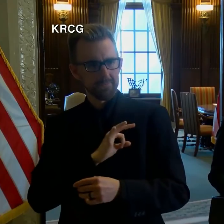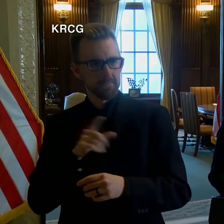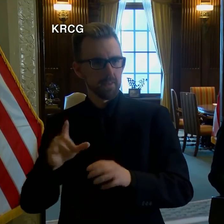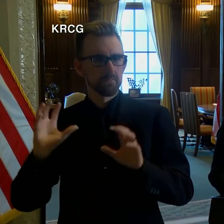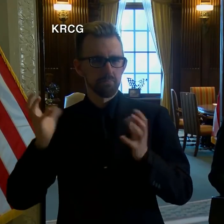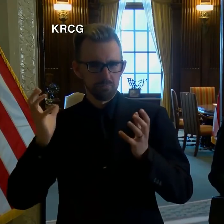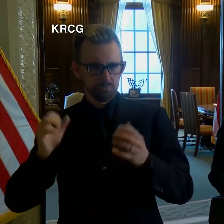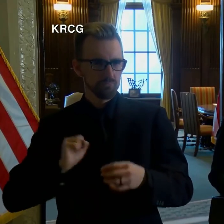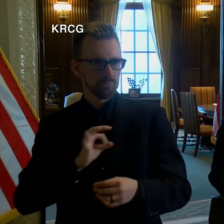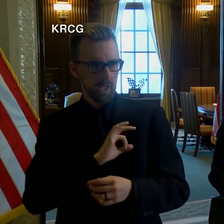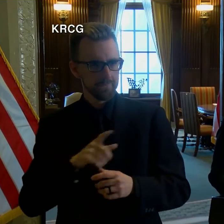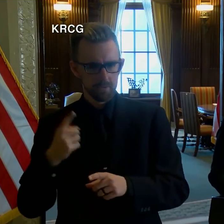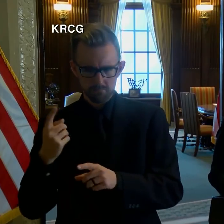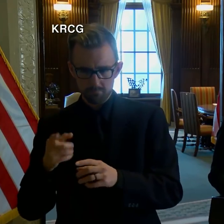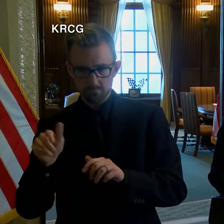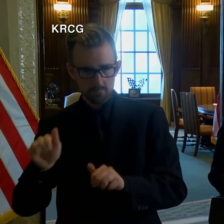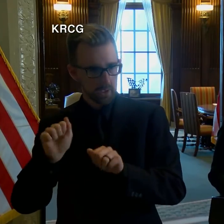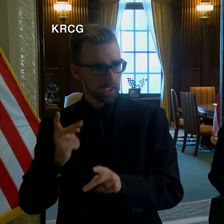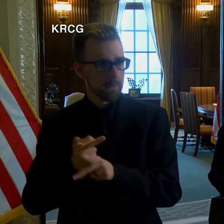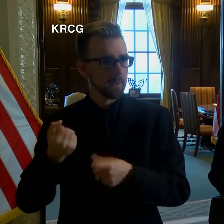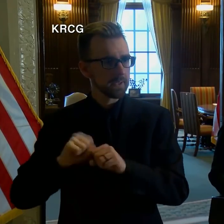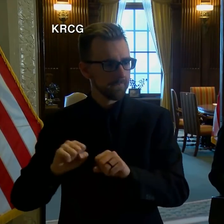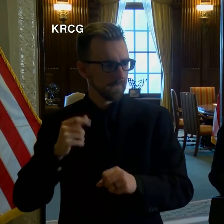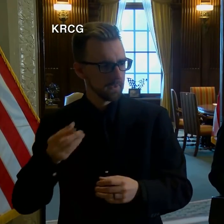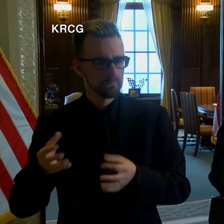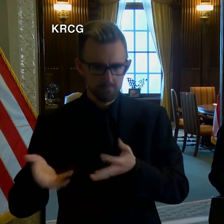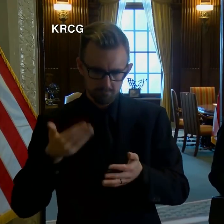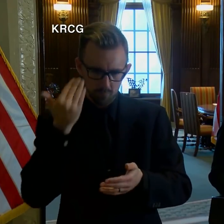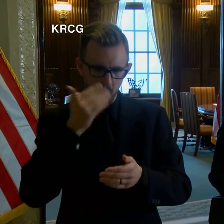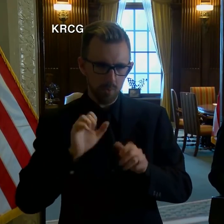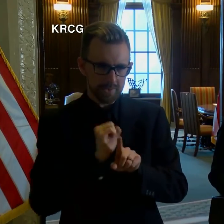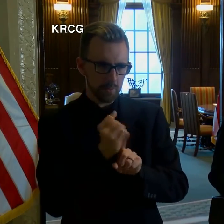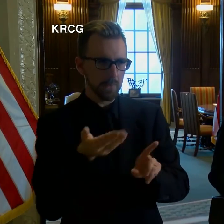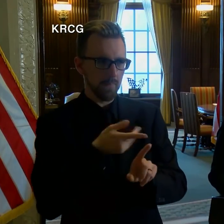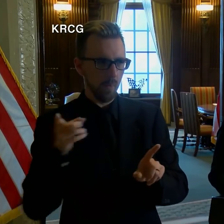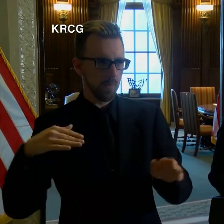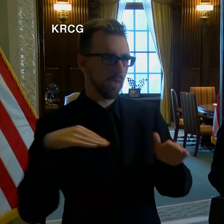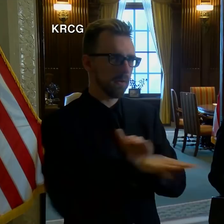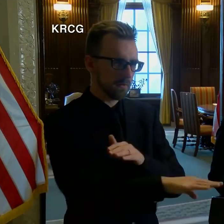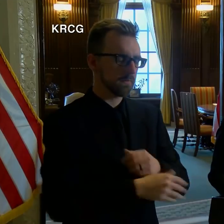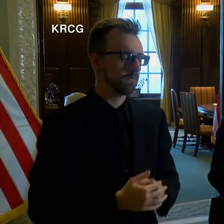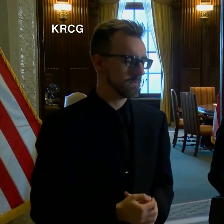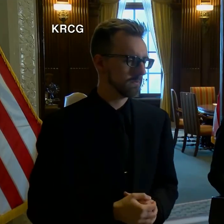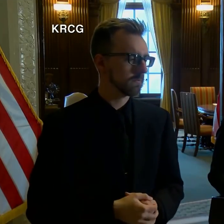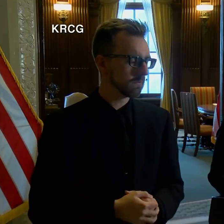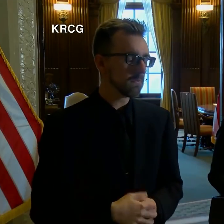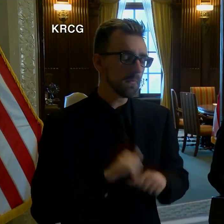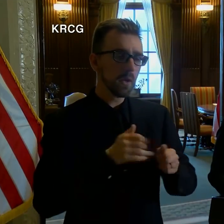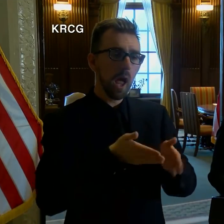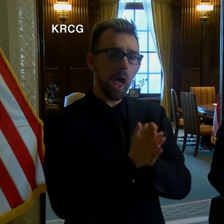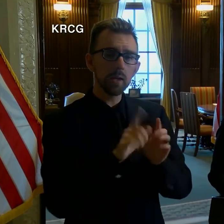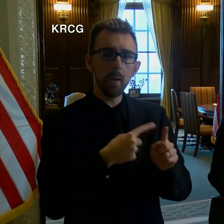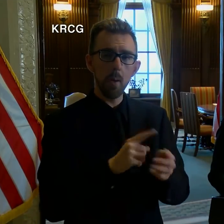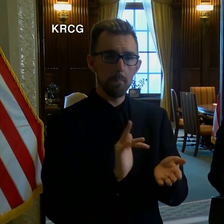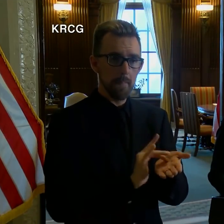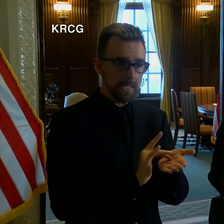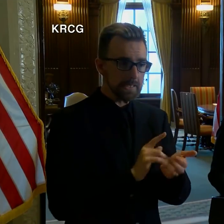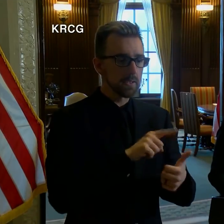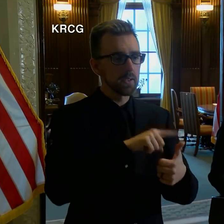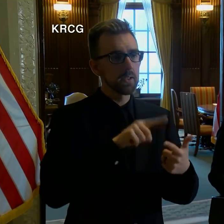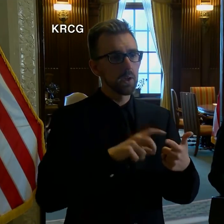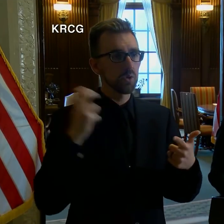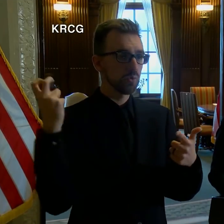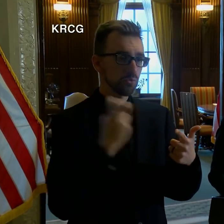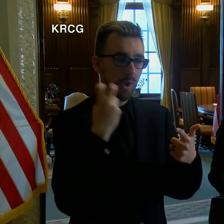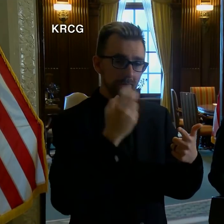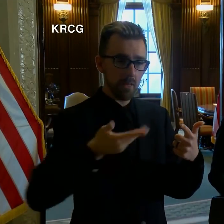to keep everyone safe. Dispatchers may ask about medications, they may ask about travel, and